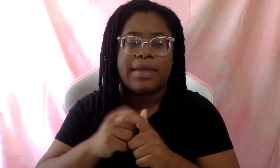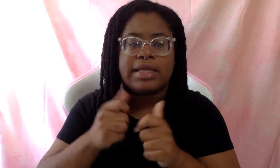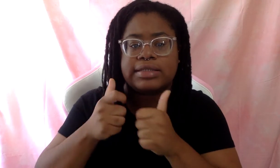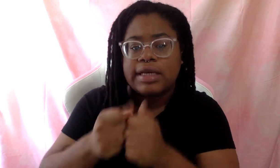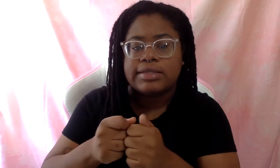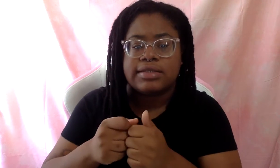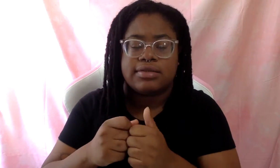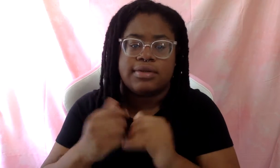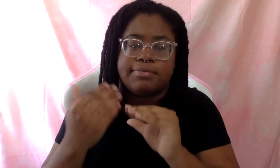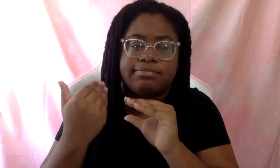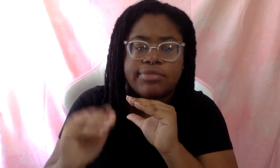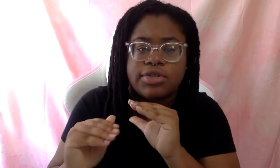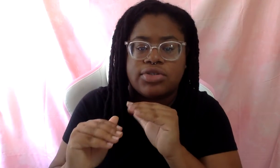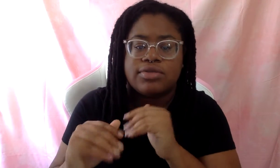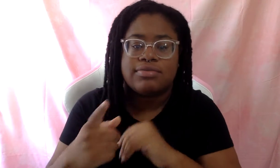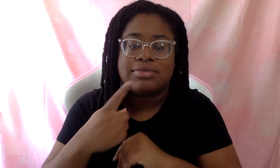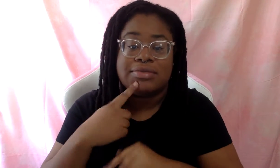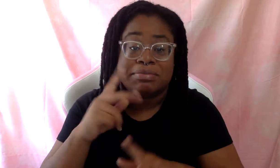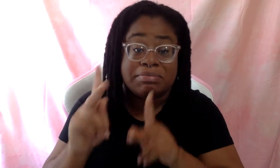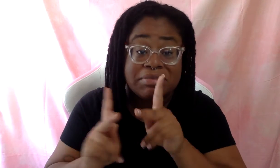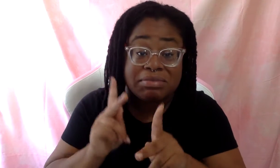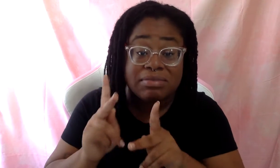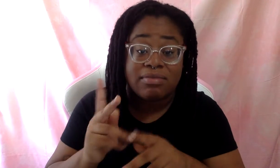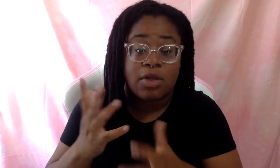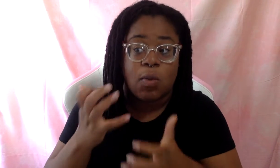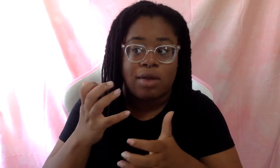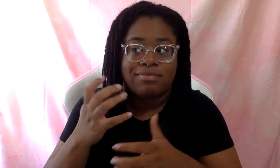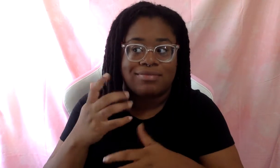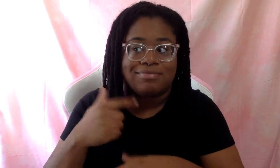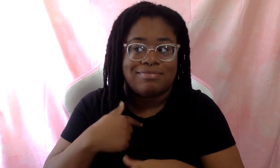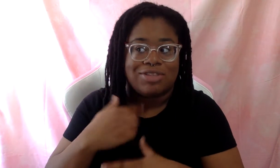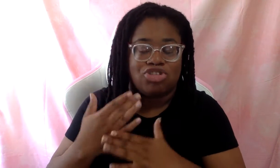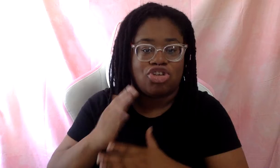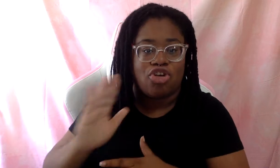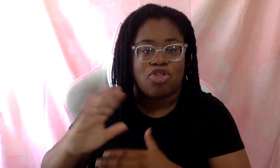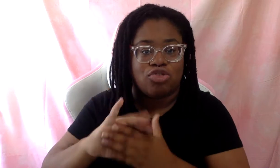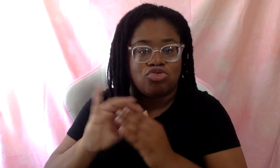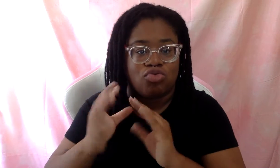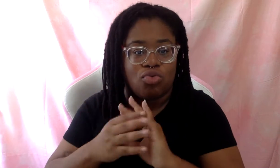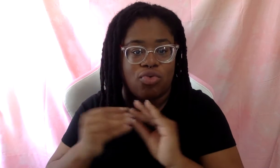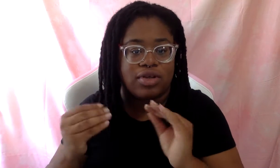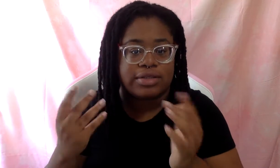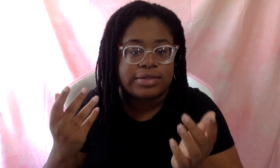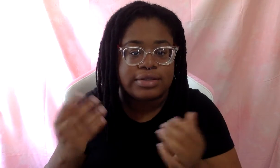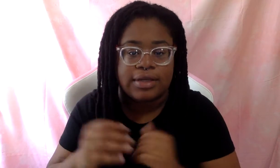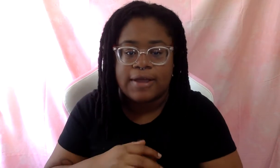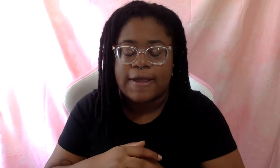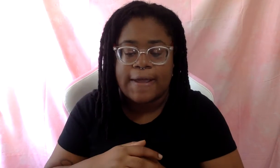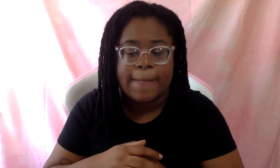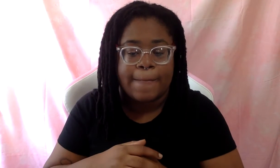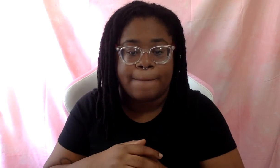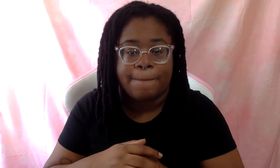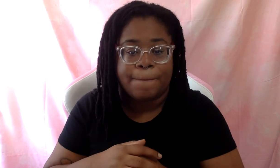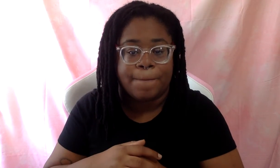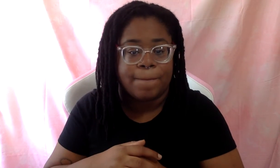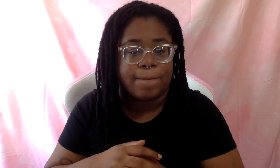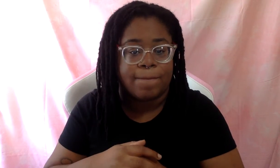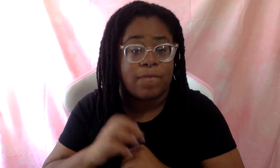um, where people want me to tell their stories or, um, uh, are applauding what I'm